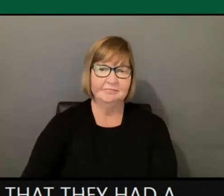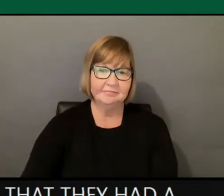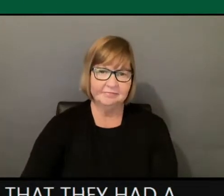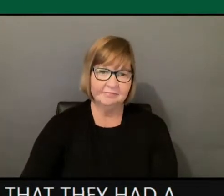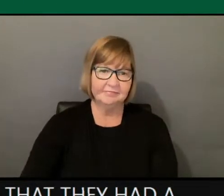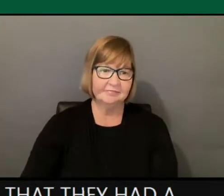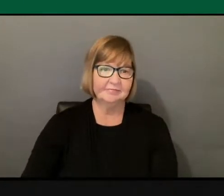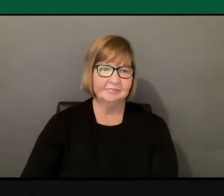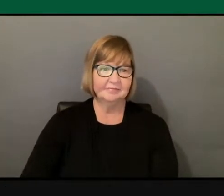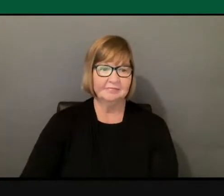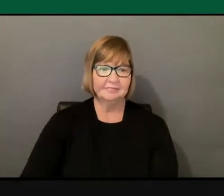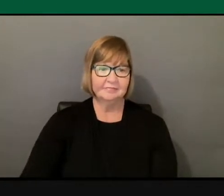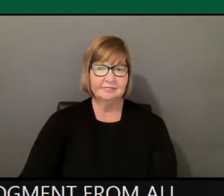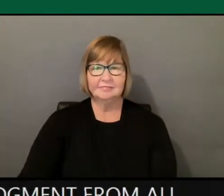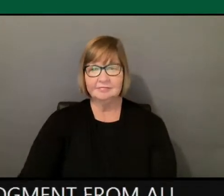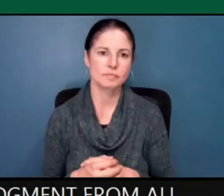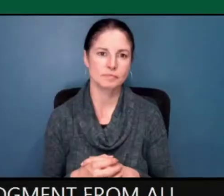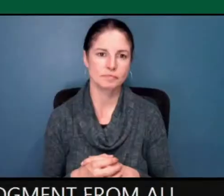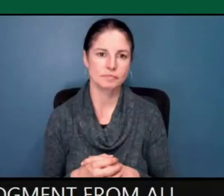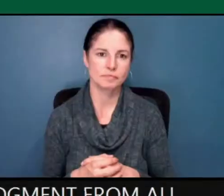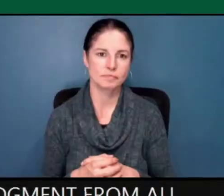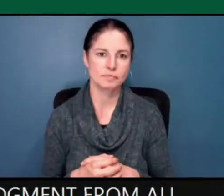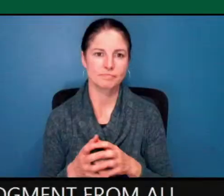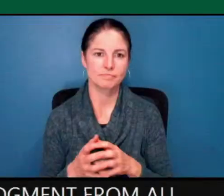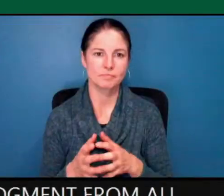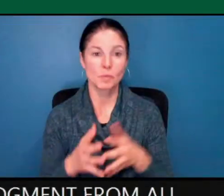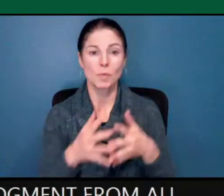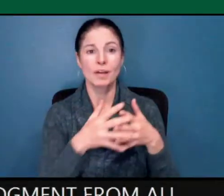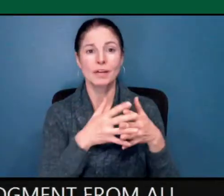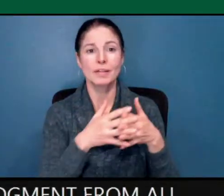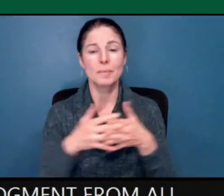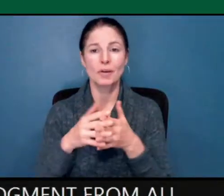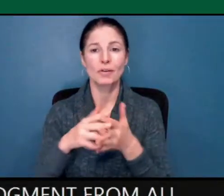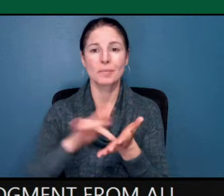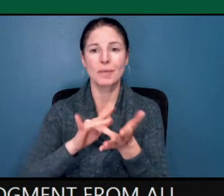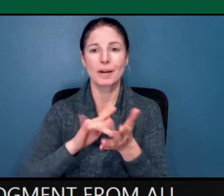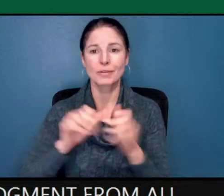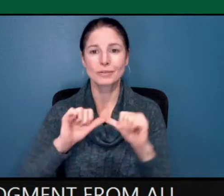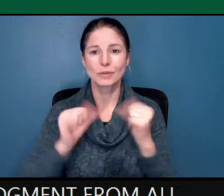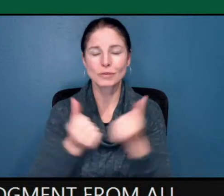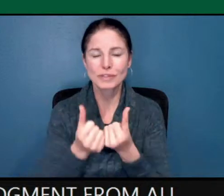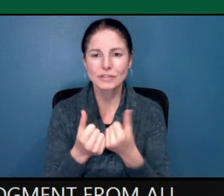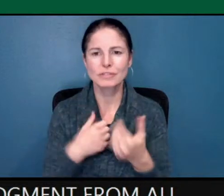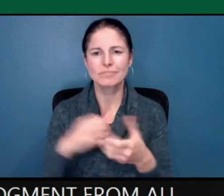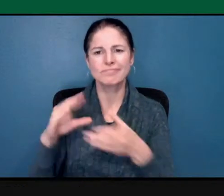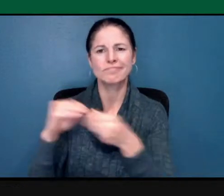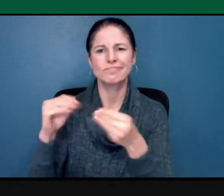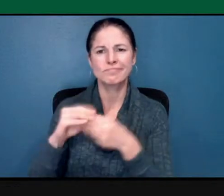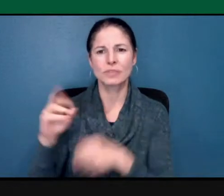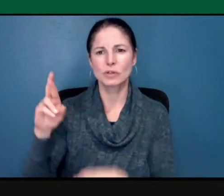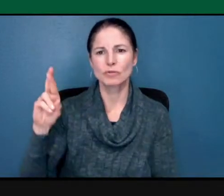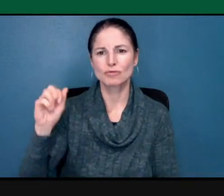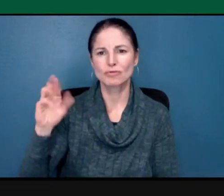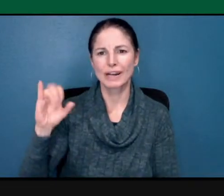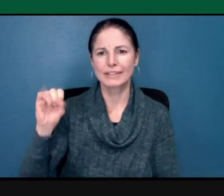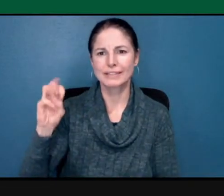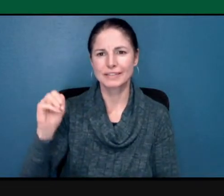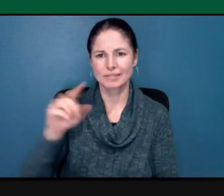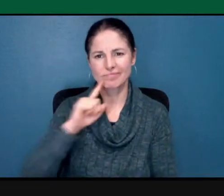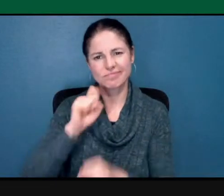Association that talked about that the race, racism is a public health issue. We had